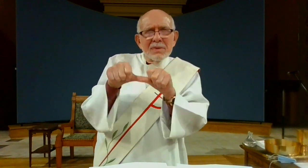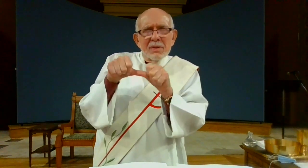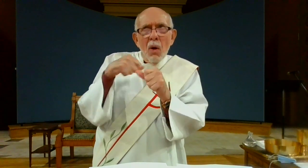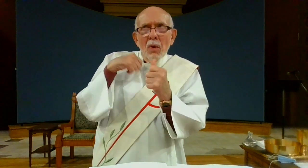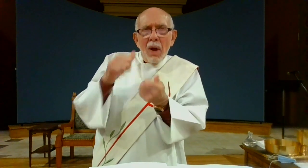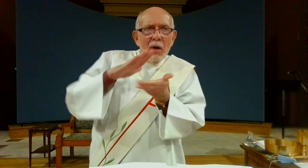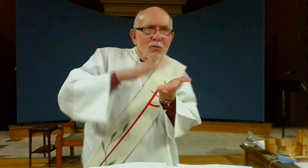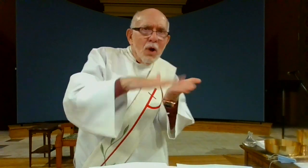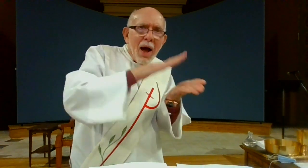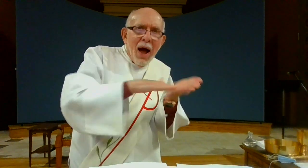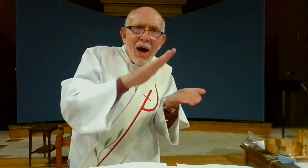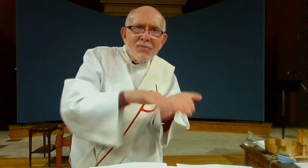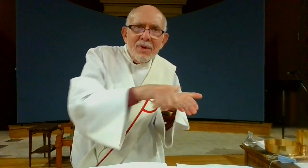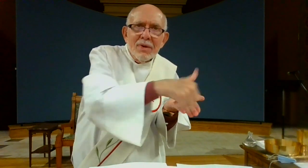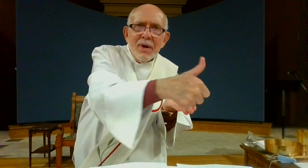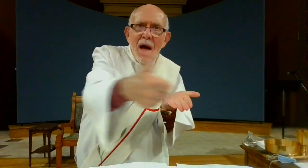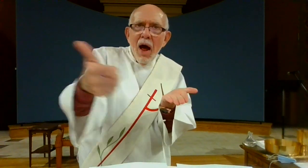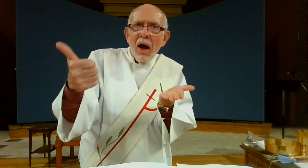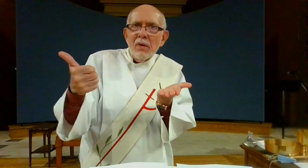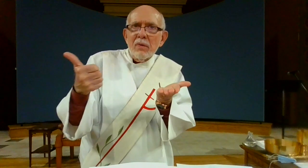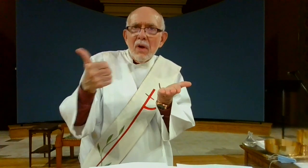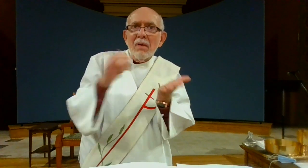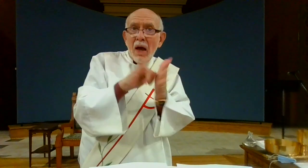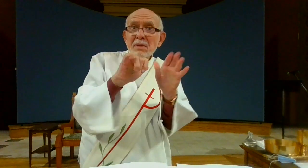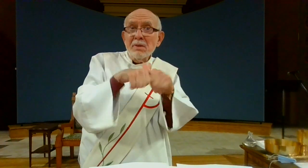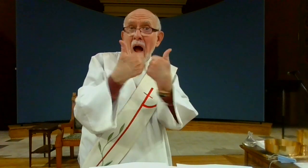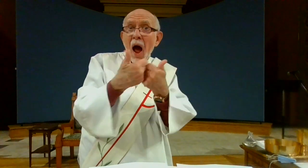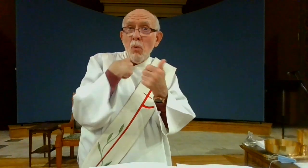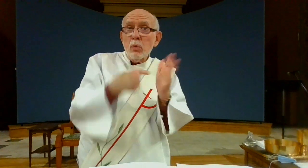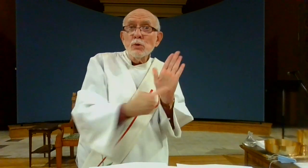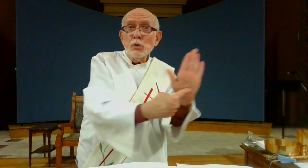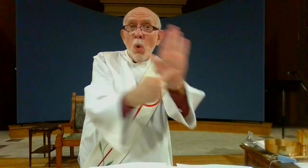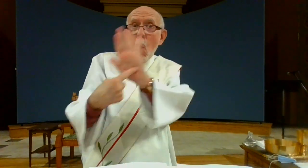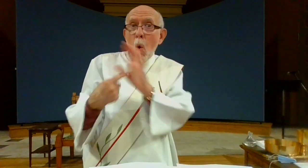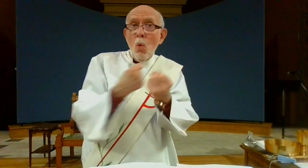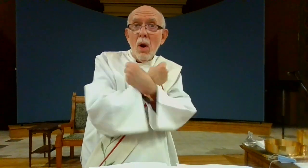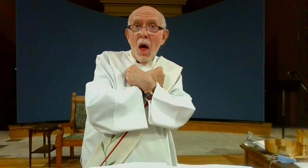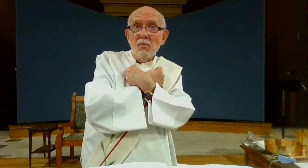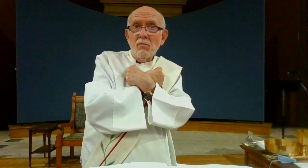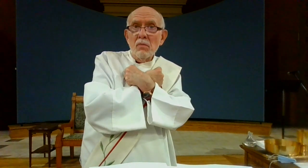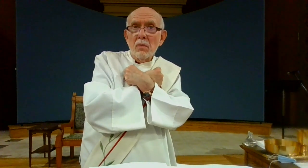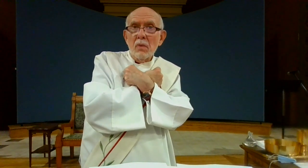and protection as we forgive others as he forgives us that's how we show love